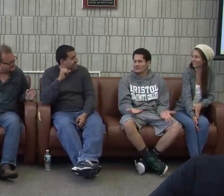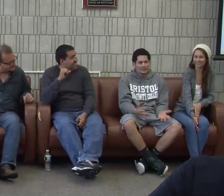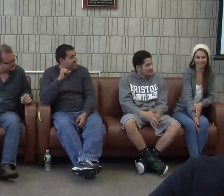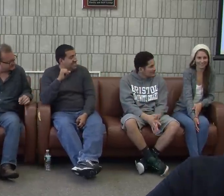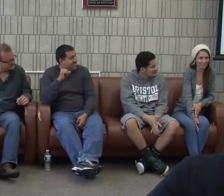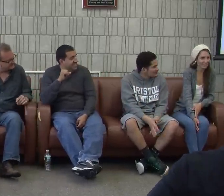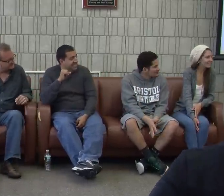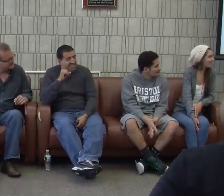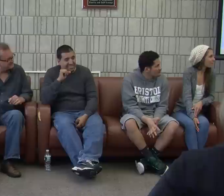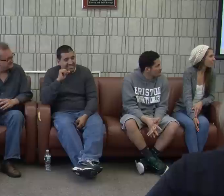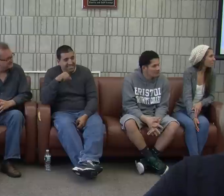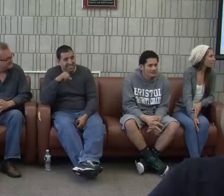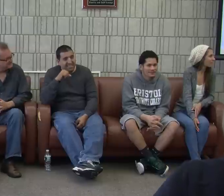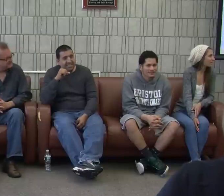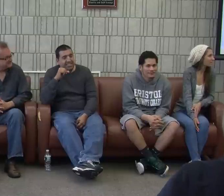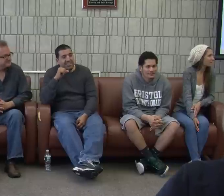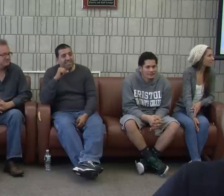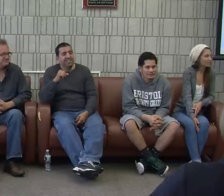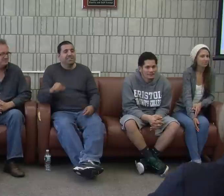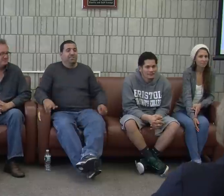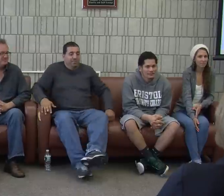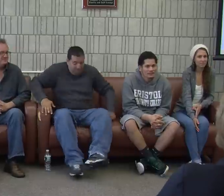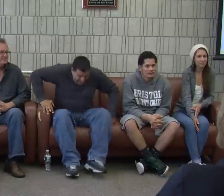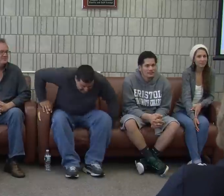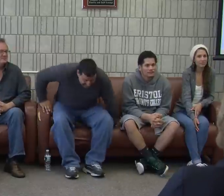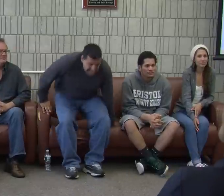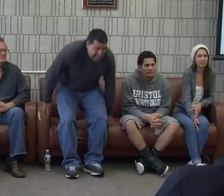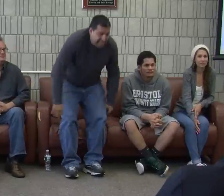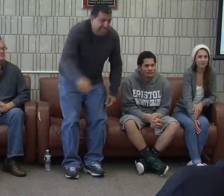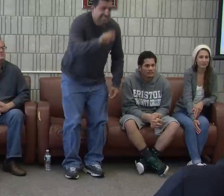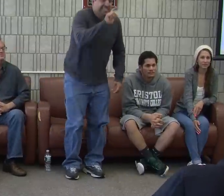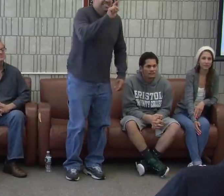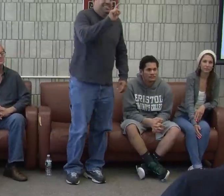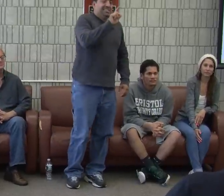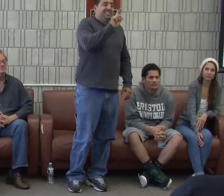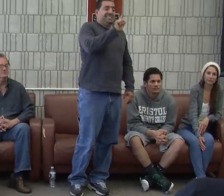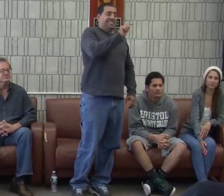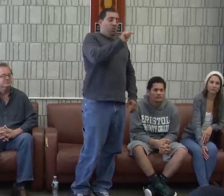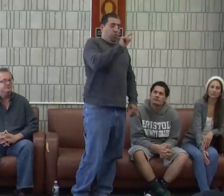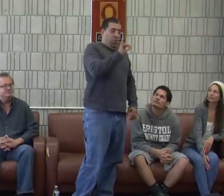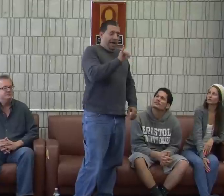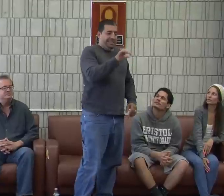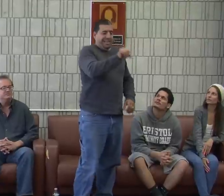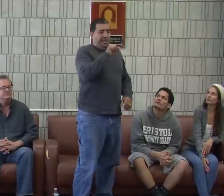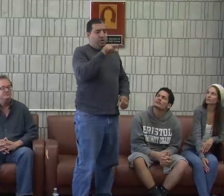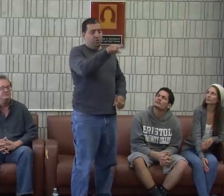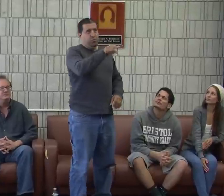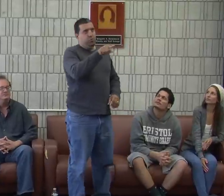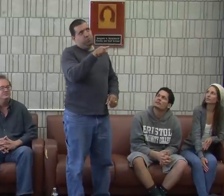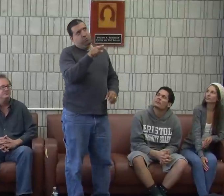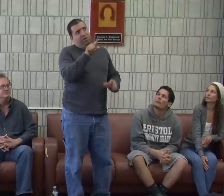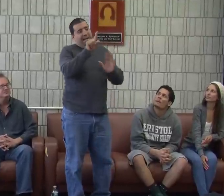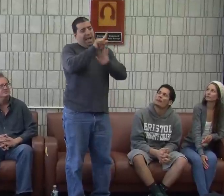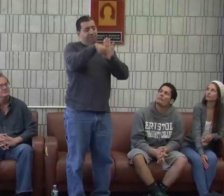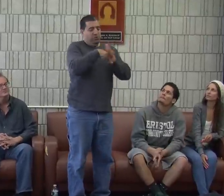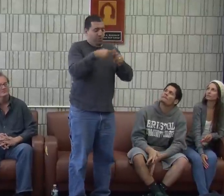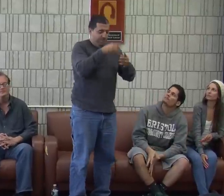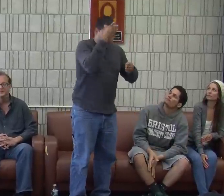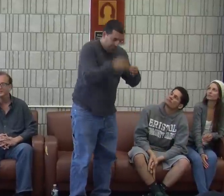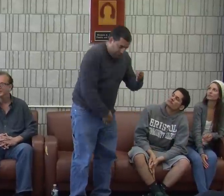says he likes the video phone. Why is that obvious? The audience doesn't know. Why would that be better? Well, with the TTY, it takes you half an